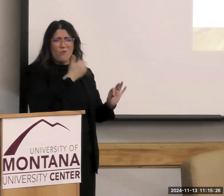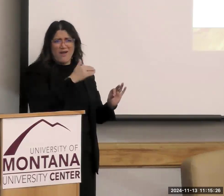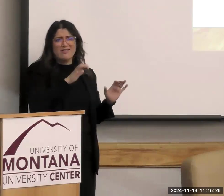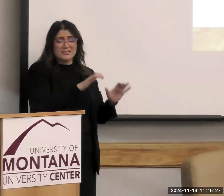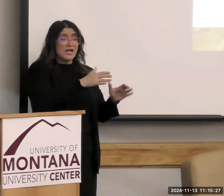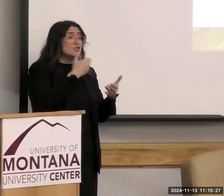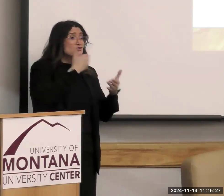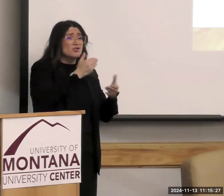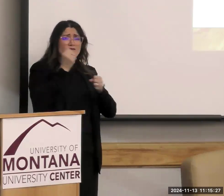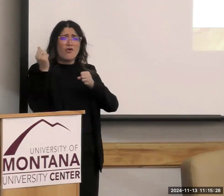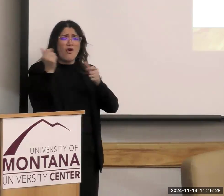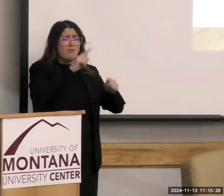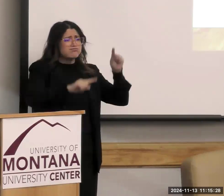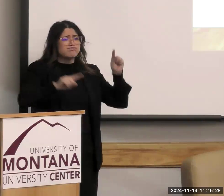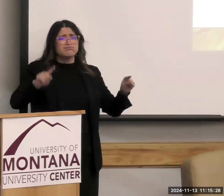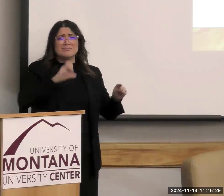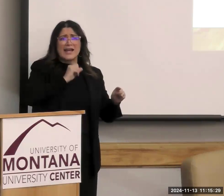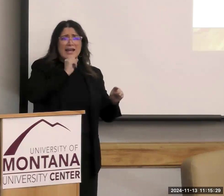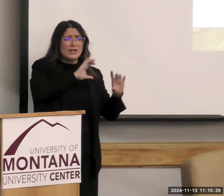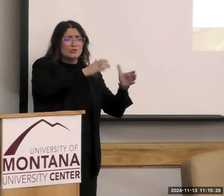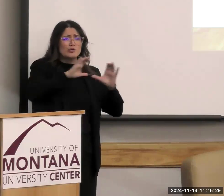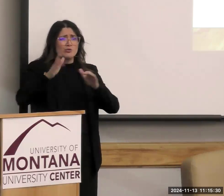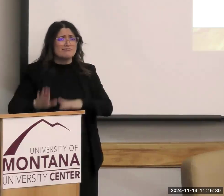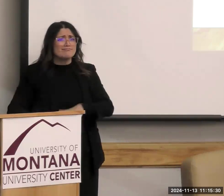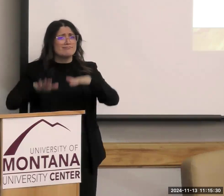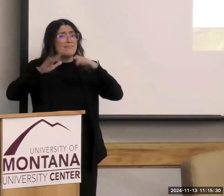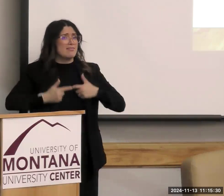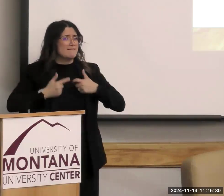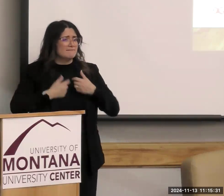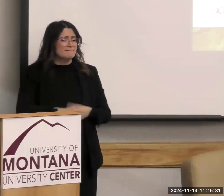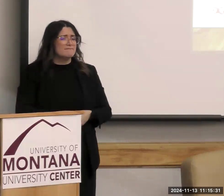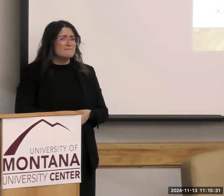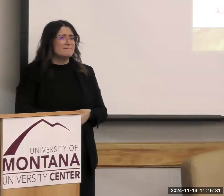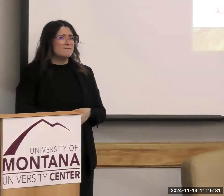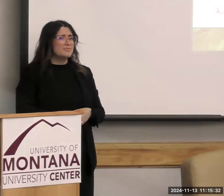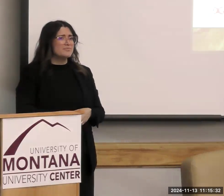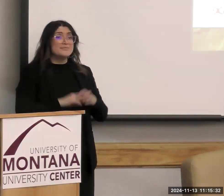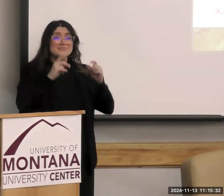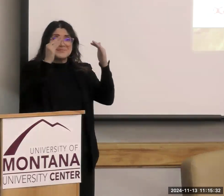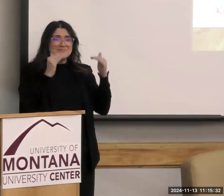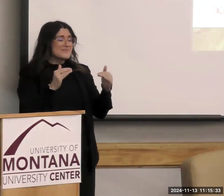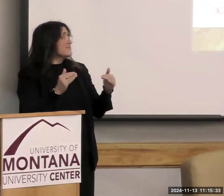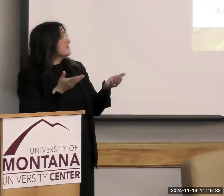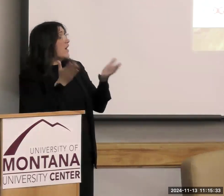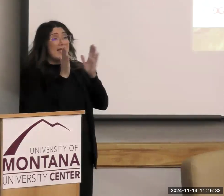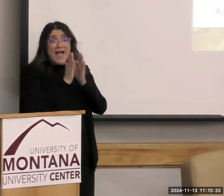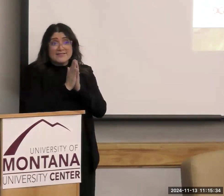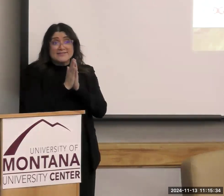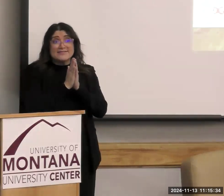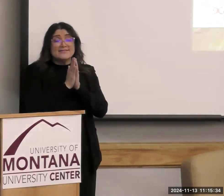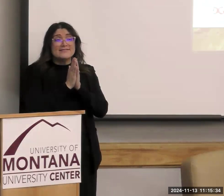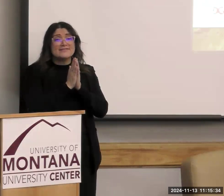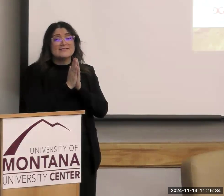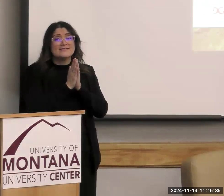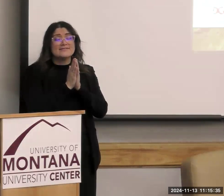groups, all age groups across the life course. Okay. Now, I asked you if we could, or